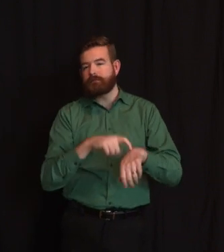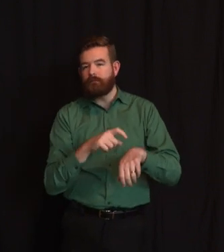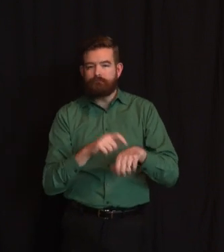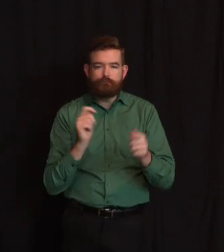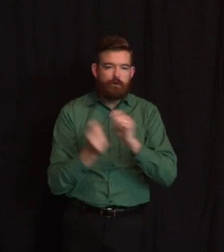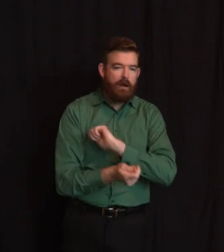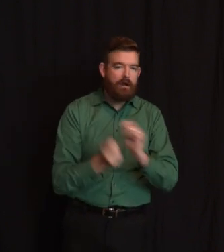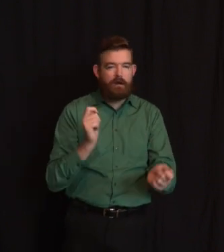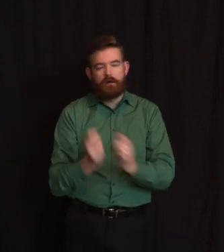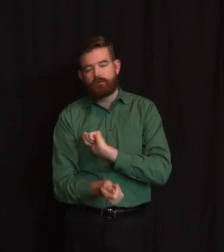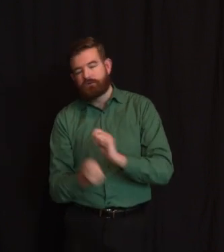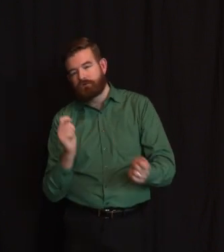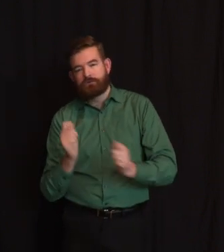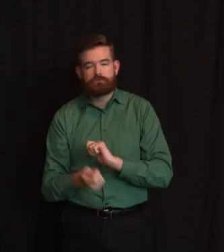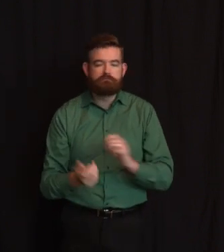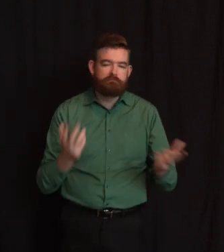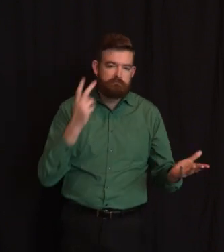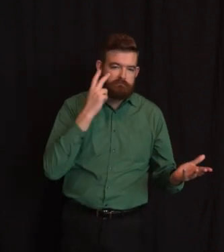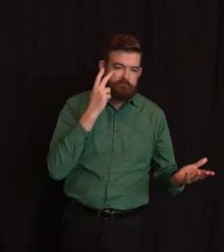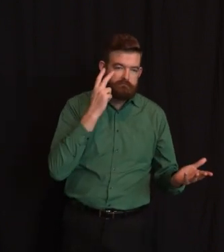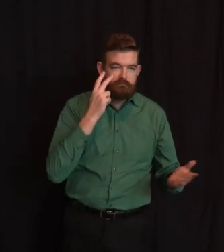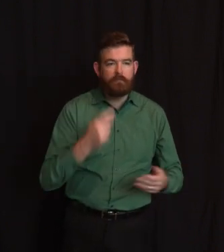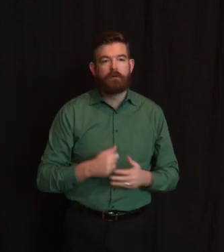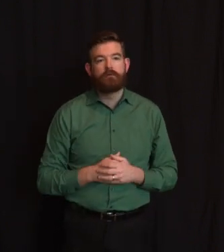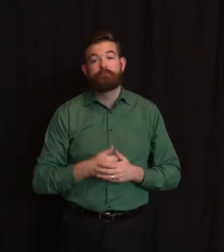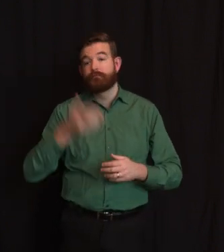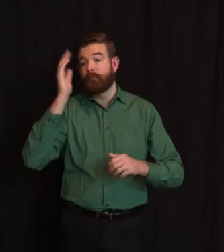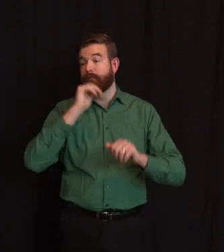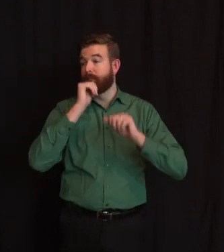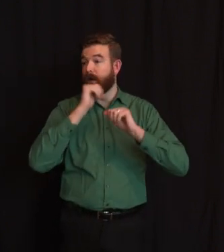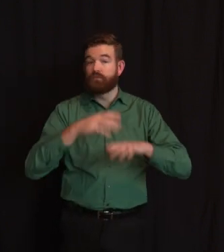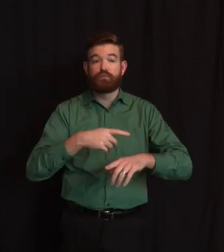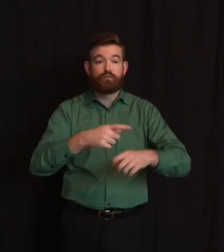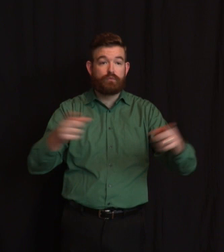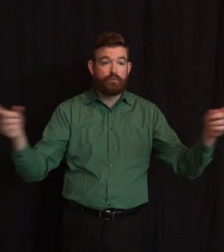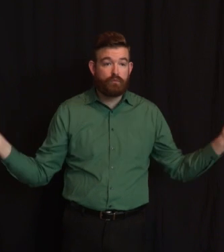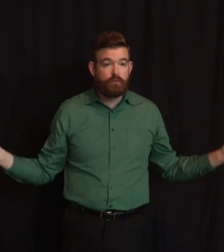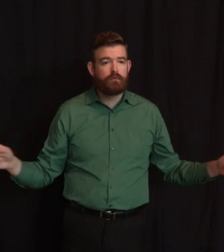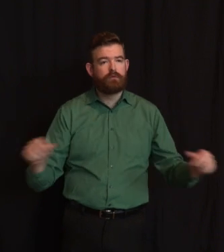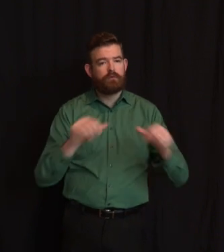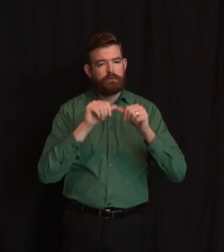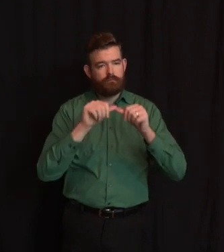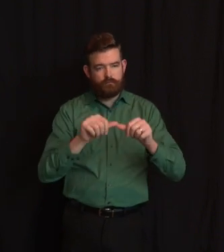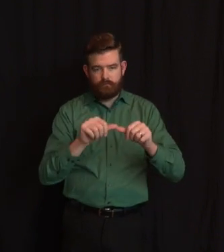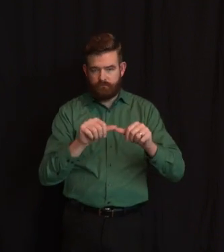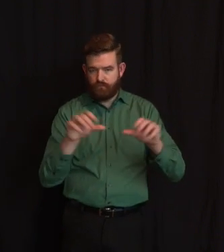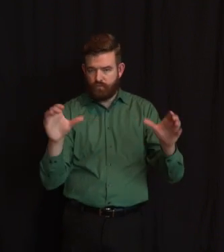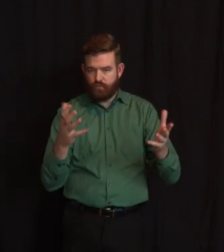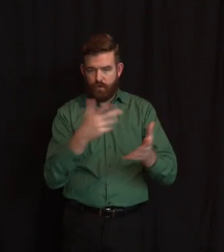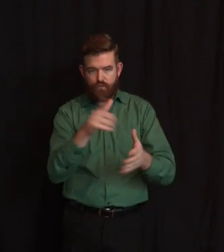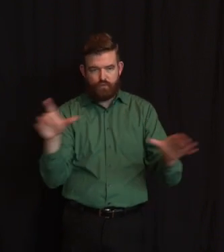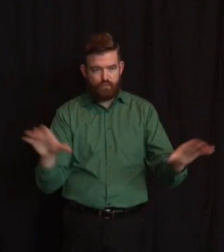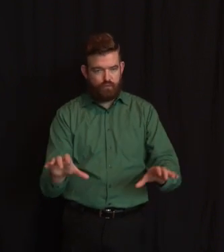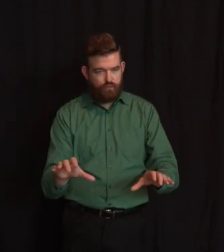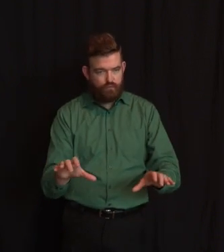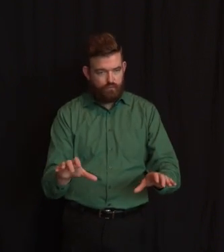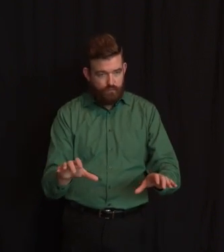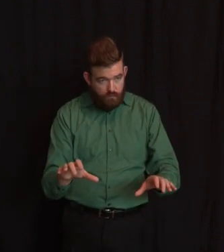Stay at it. Don't relent. We know it's not fun, but it is working. And together as one New Jersey family,